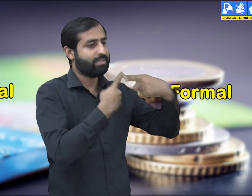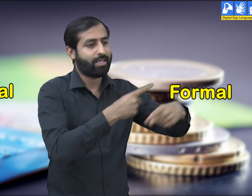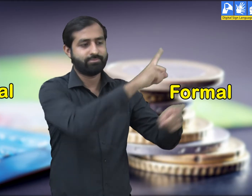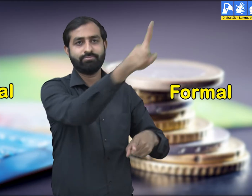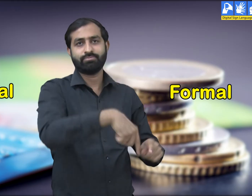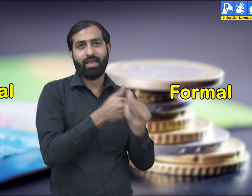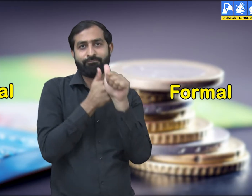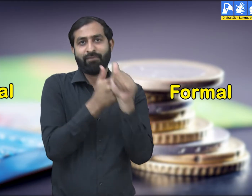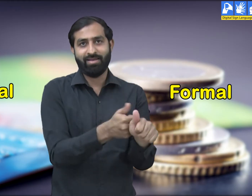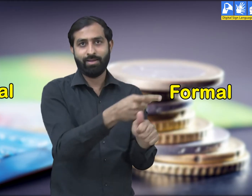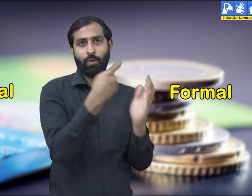by the Reserve Bank of India.